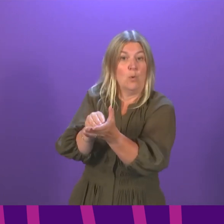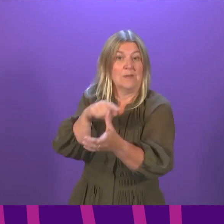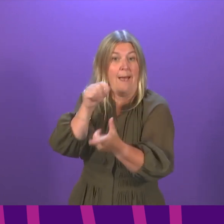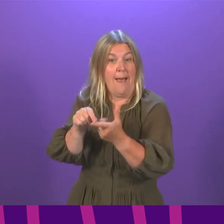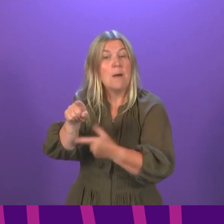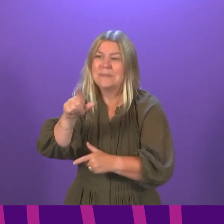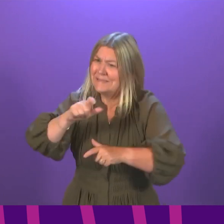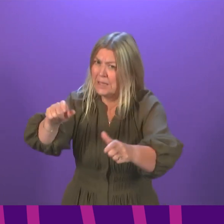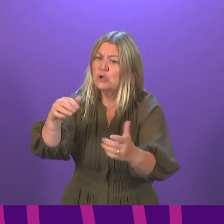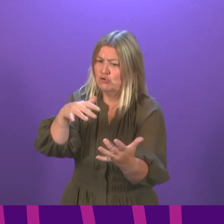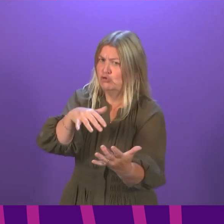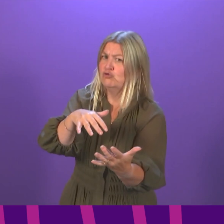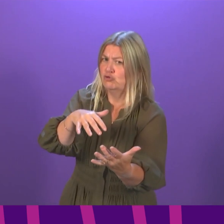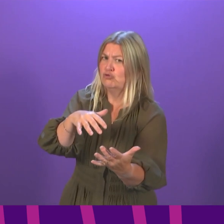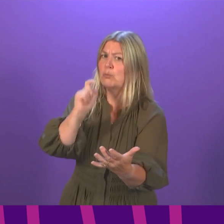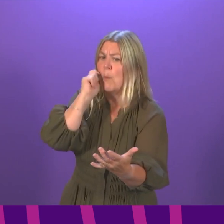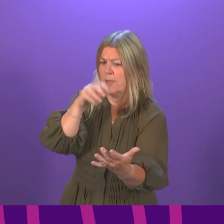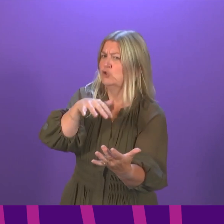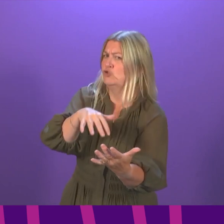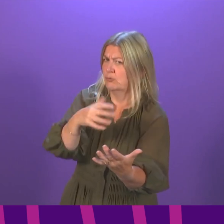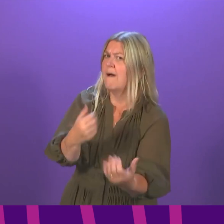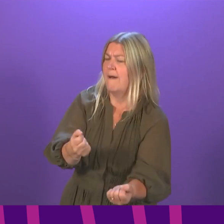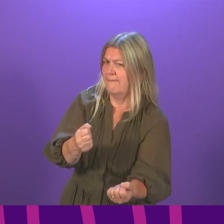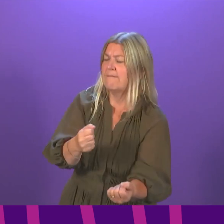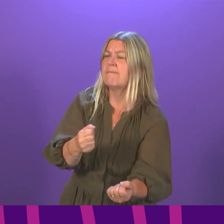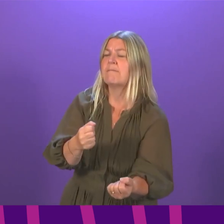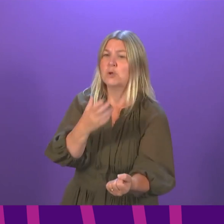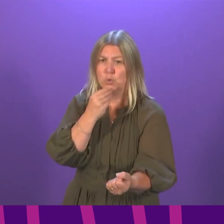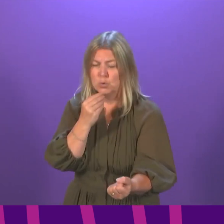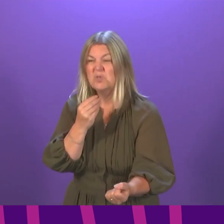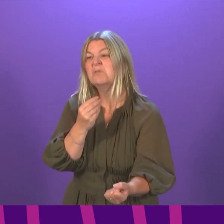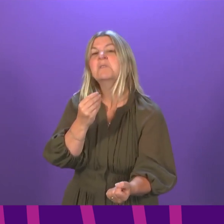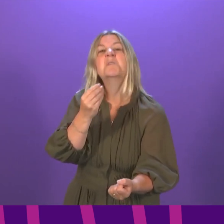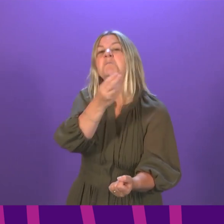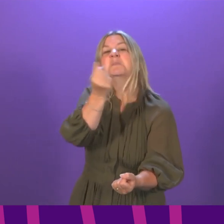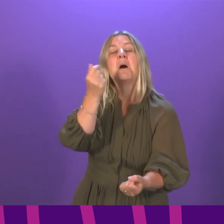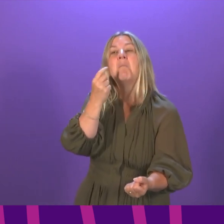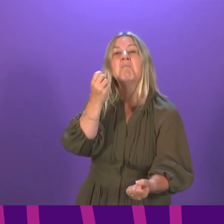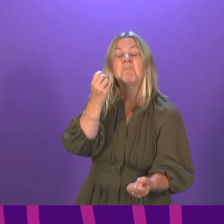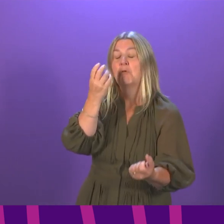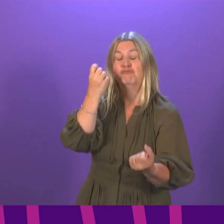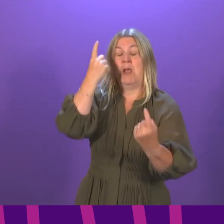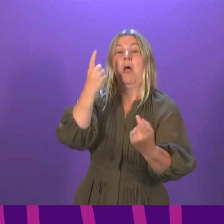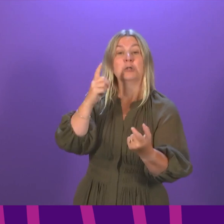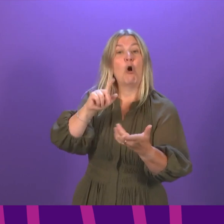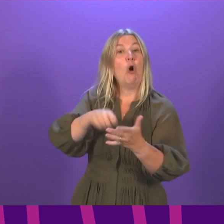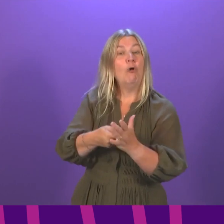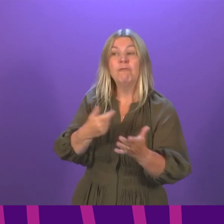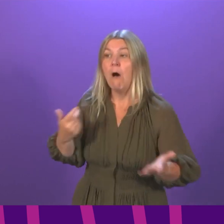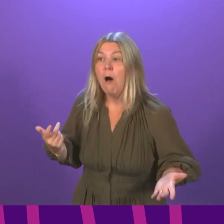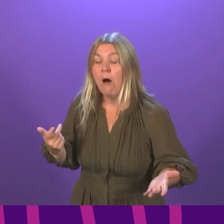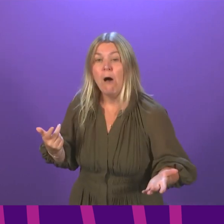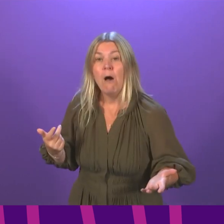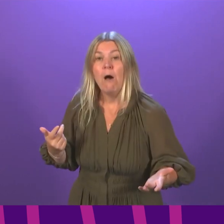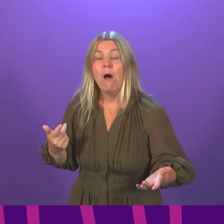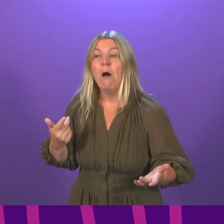downloaded on their phone and still use it. There will be some people who do not realise it has switched off for some reason and forget to switch it back